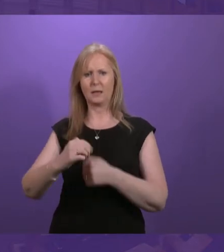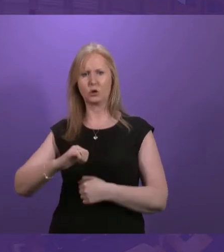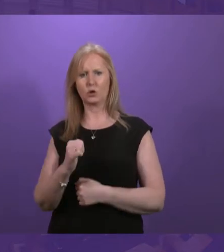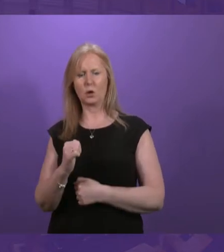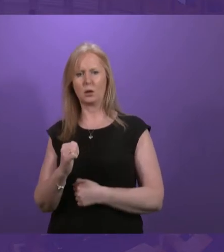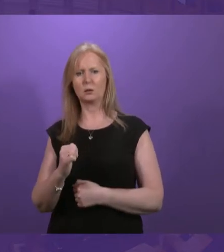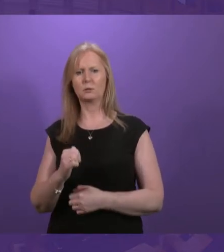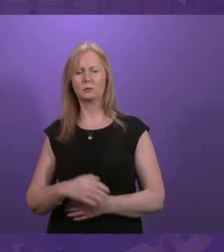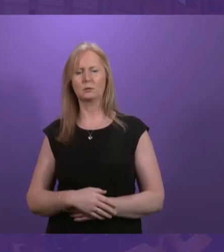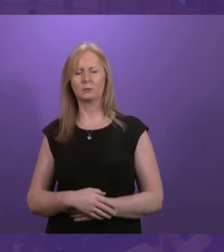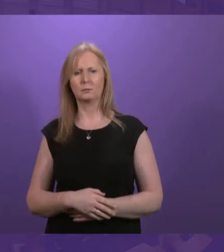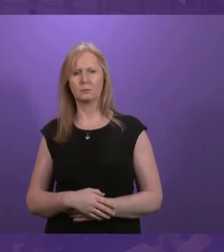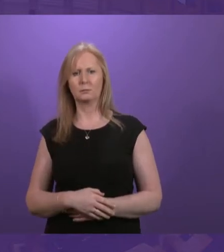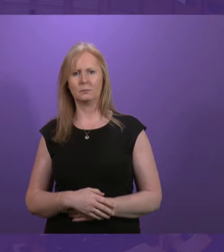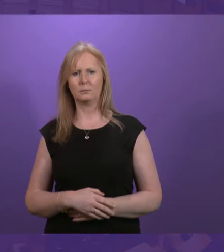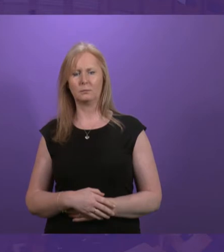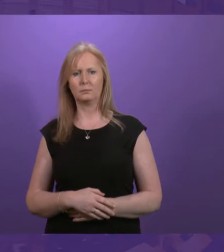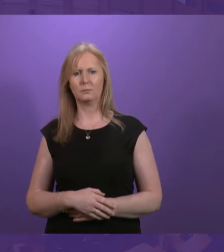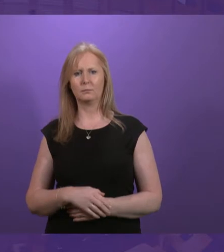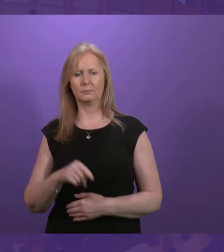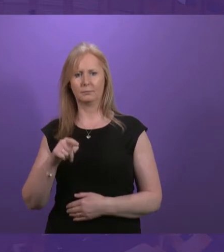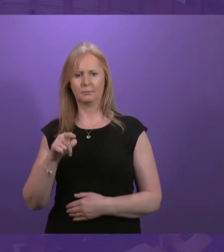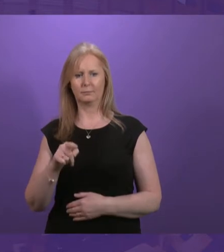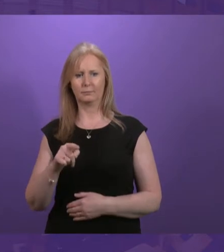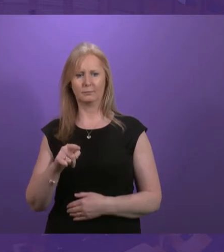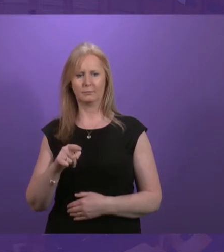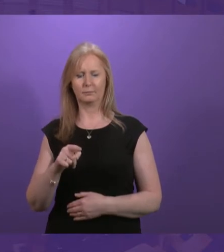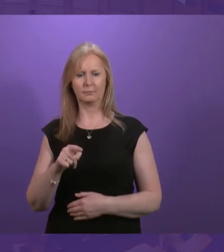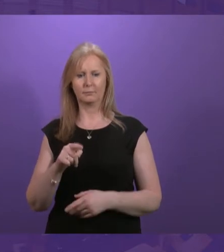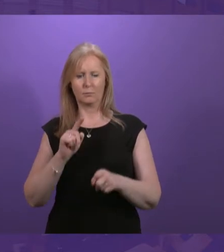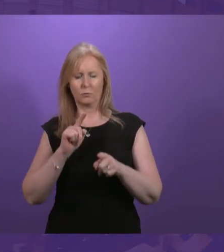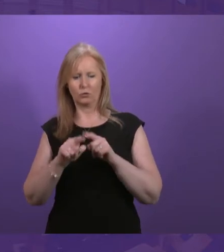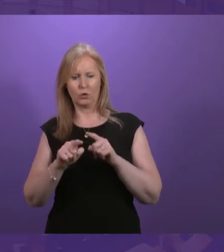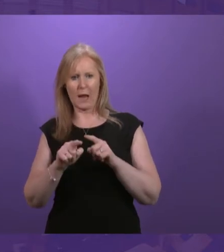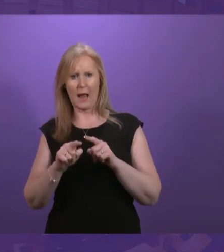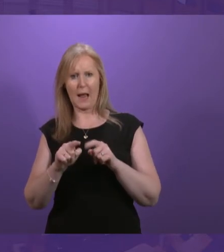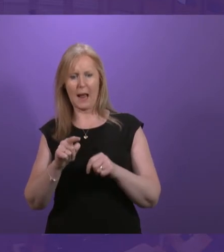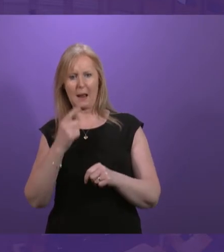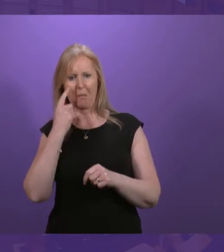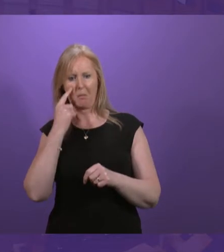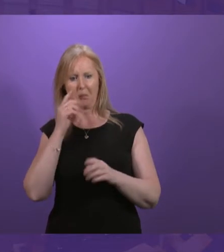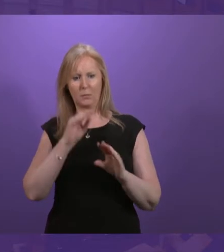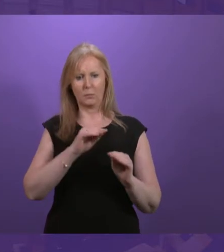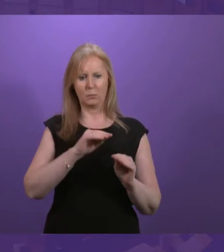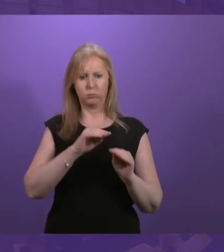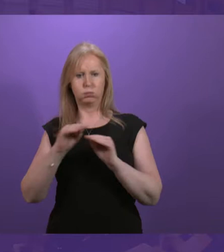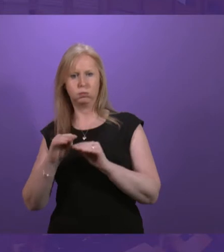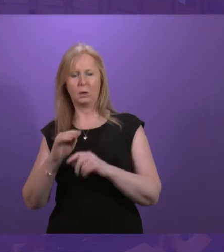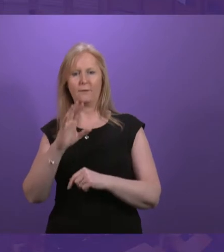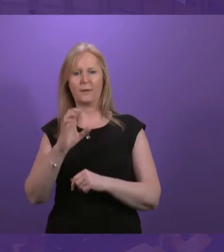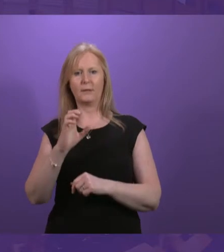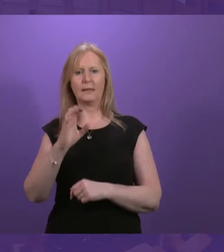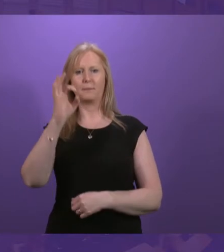as I said during my statement, this is a partial attempt to prize out 15% of